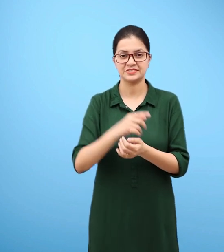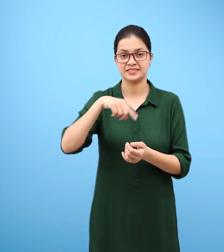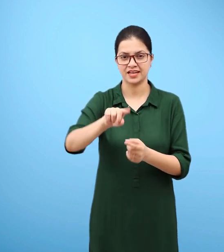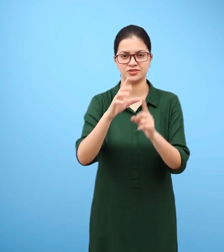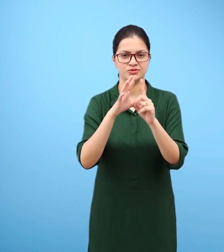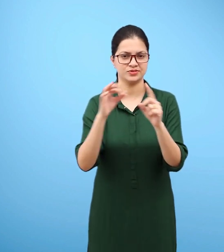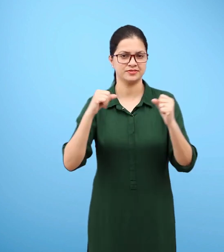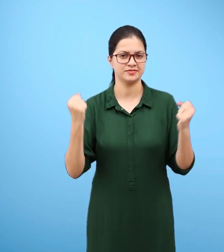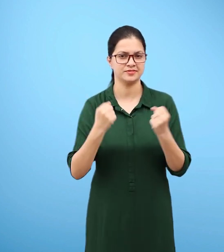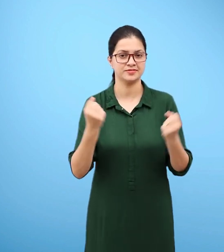Activity 2